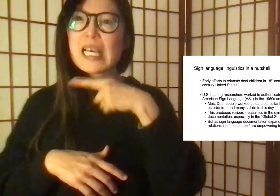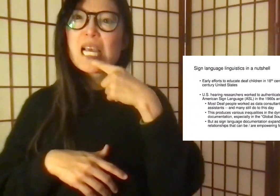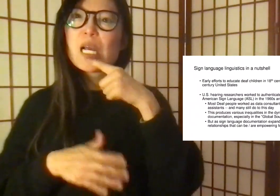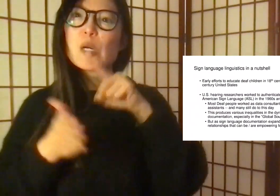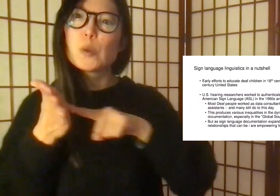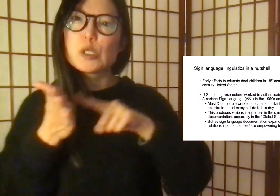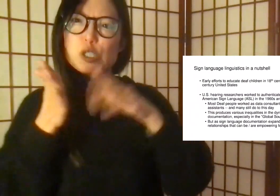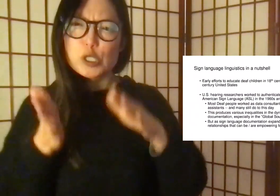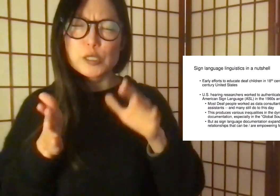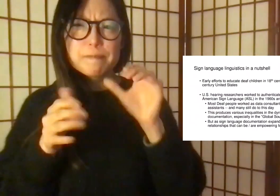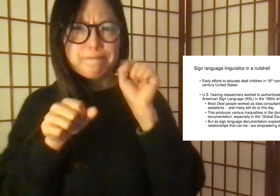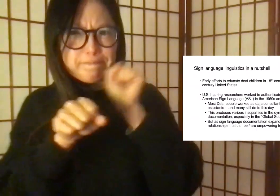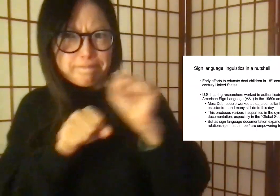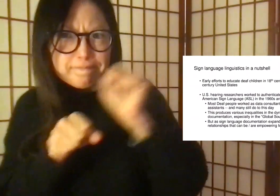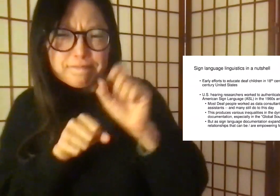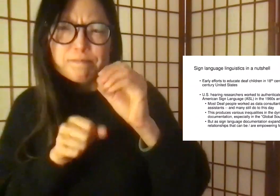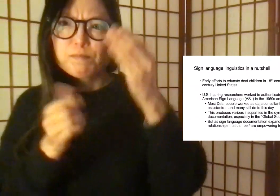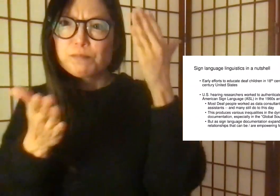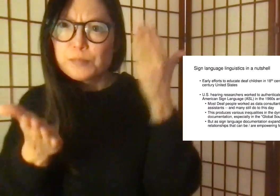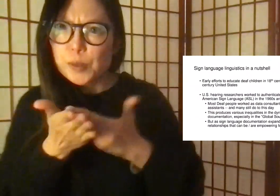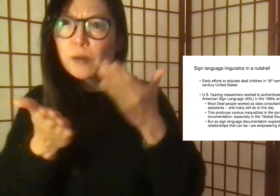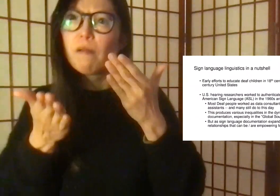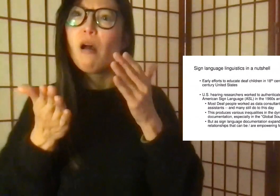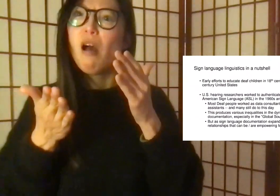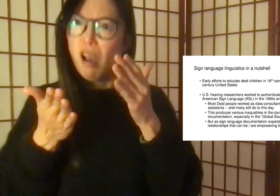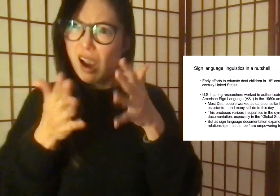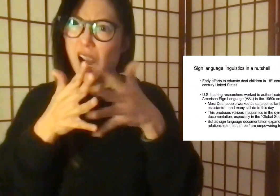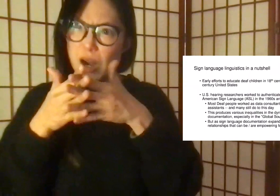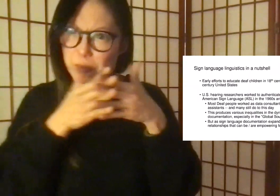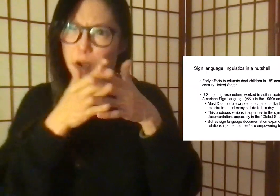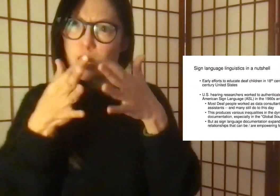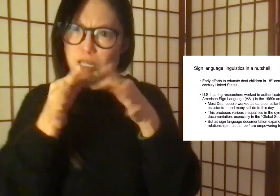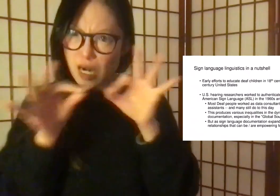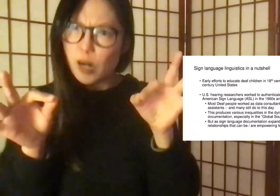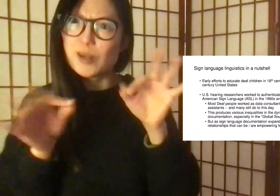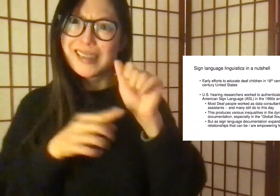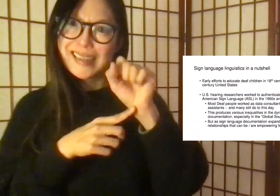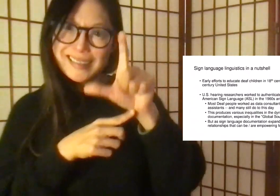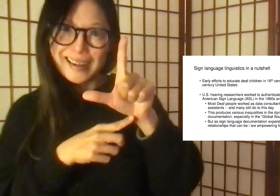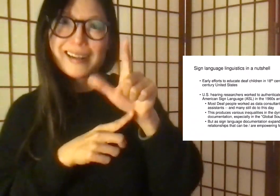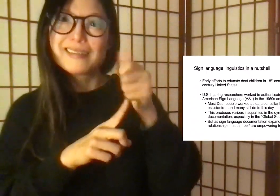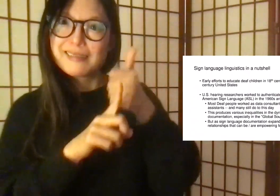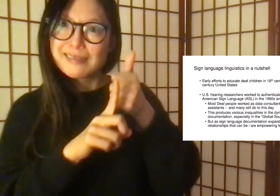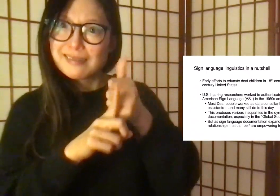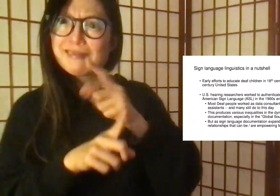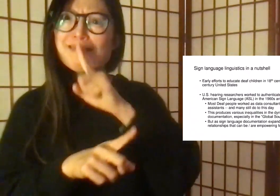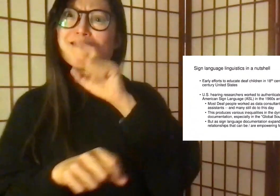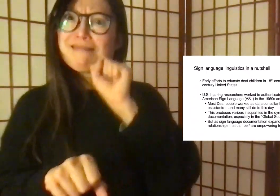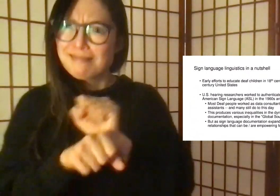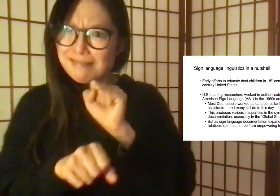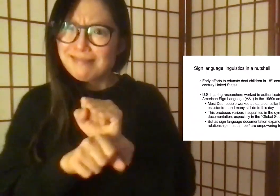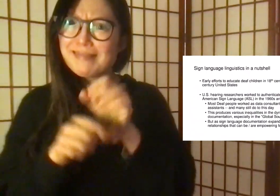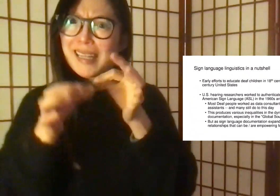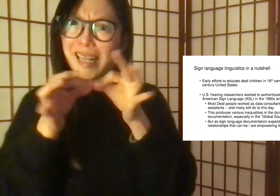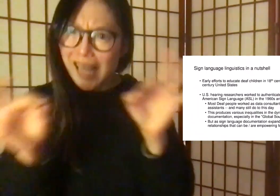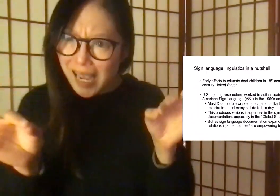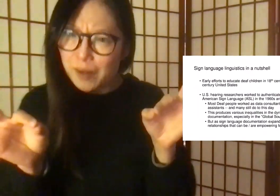Then, later in the 1960s and 70s, U.S. hearing researchers worked to authenticate the linguistic